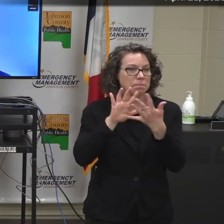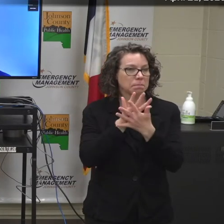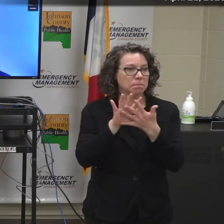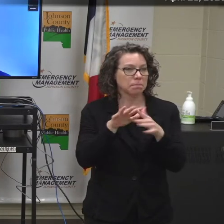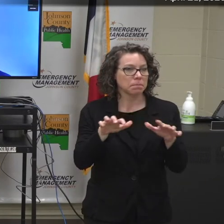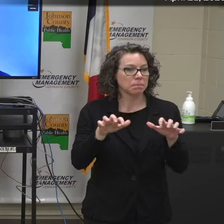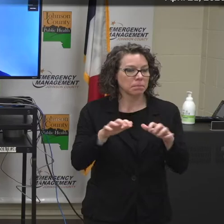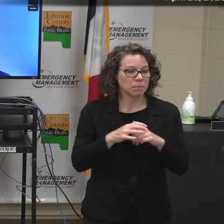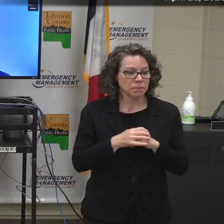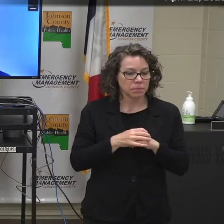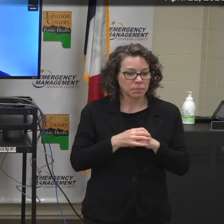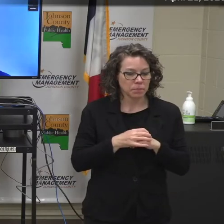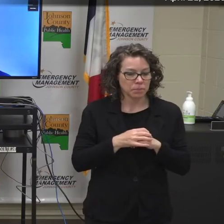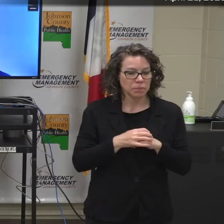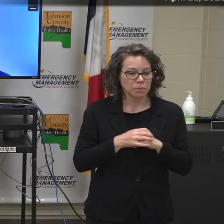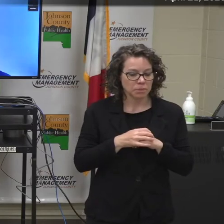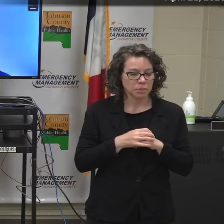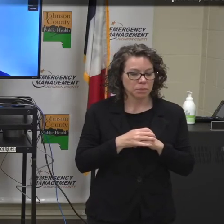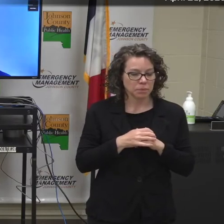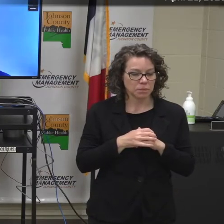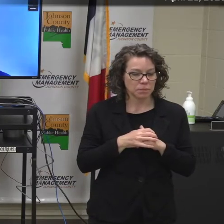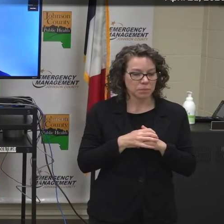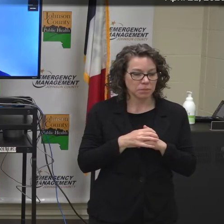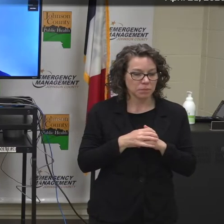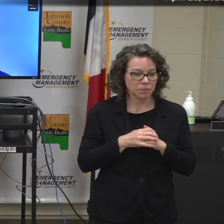If you're frozen now, could you repeat?